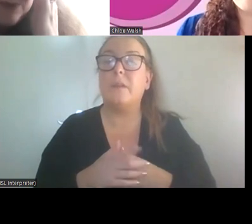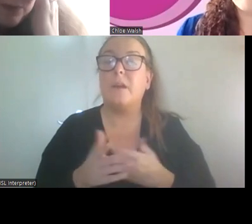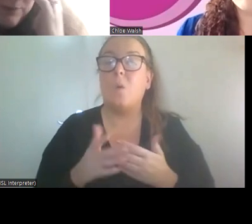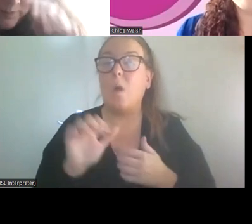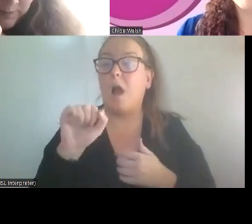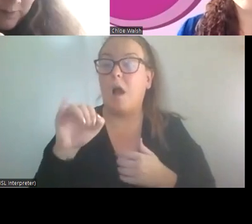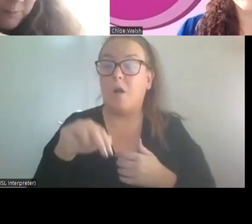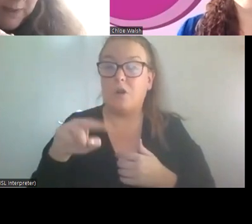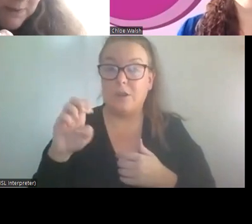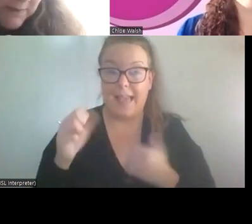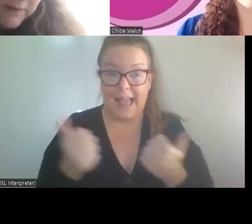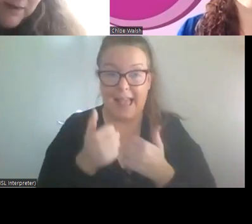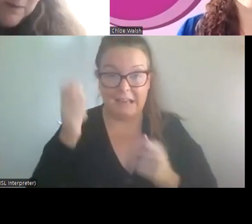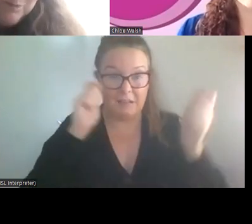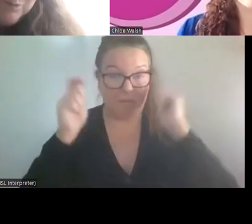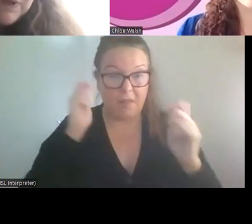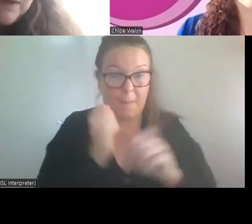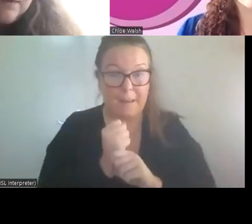Oni, do you have any thoughts on, payment?